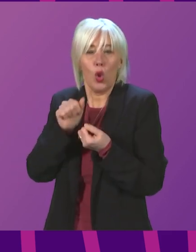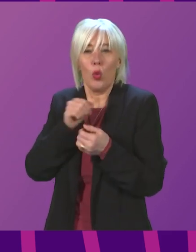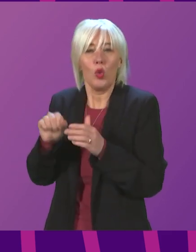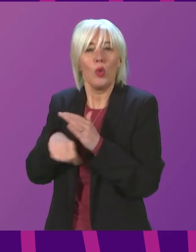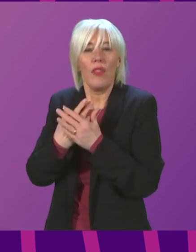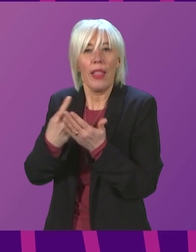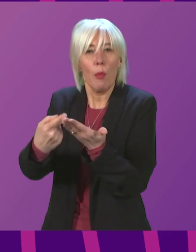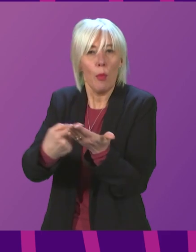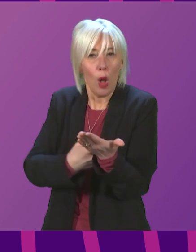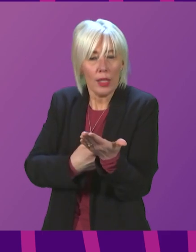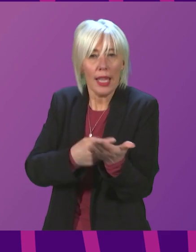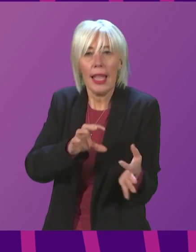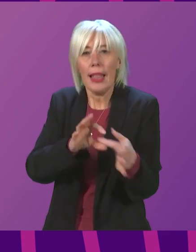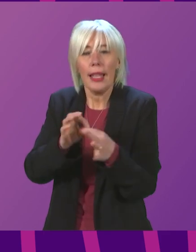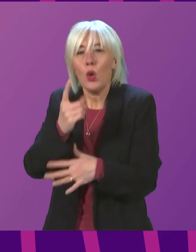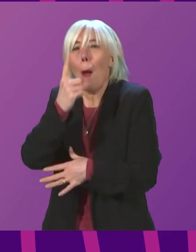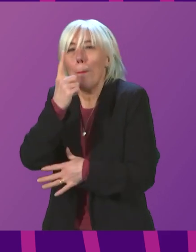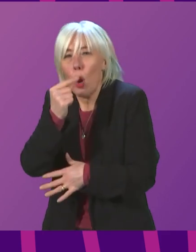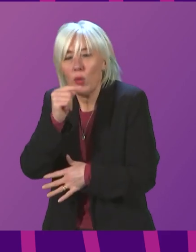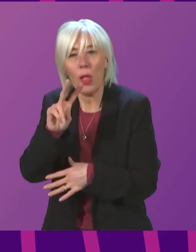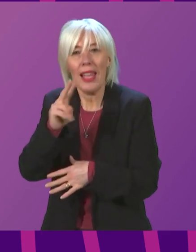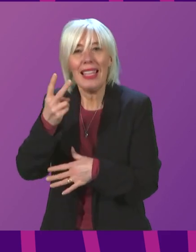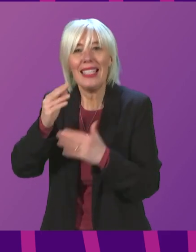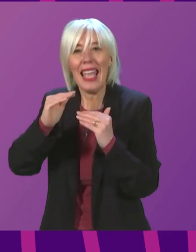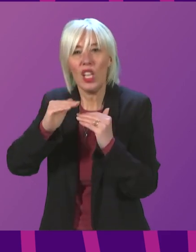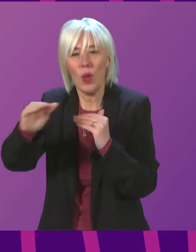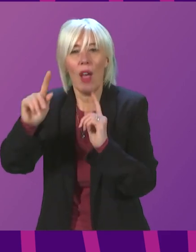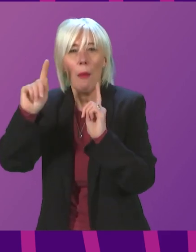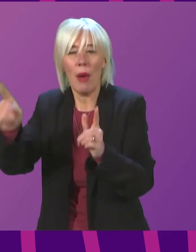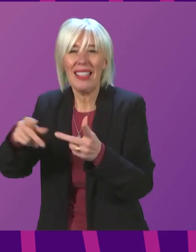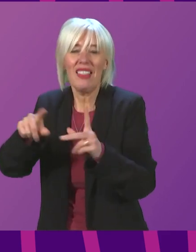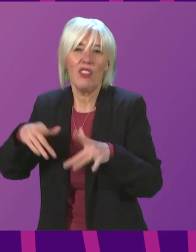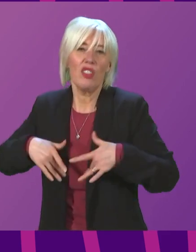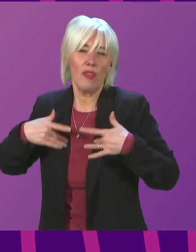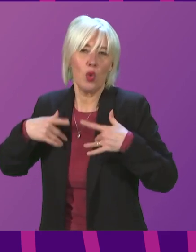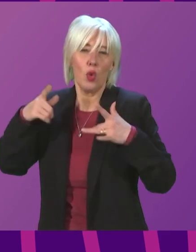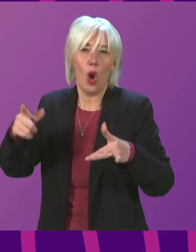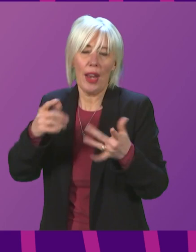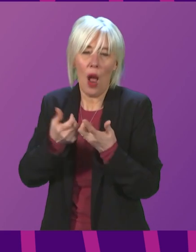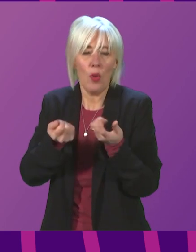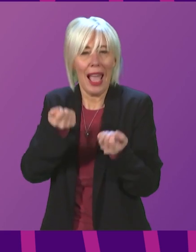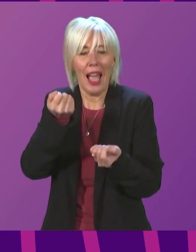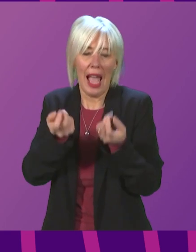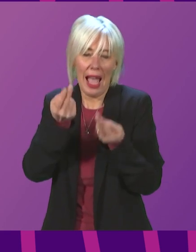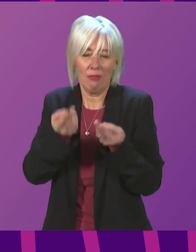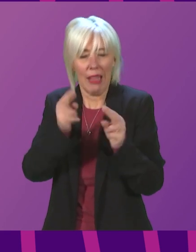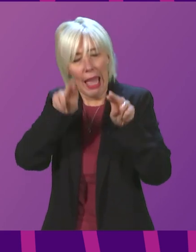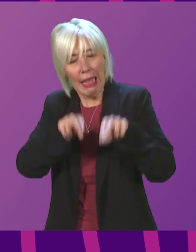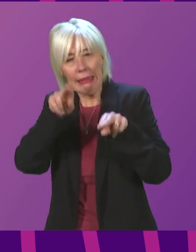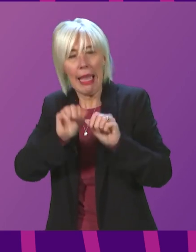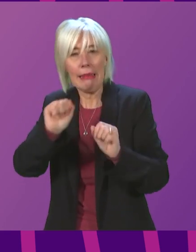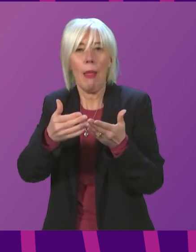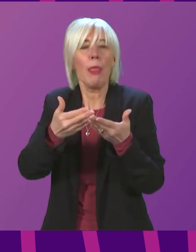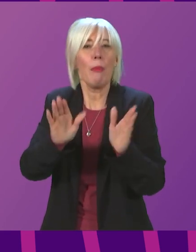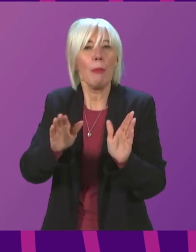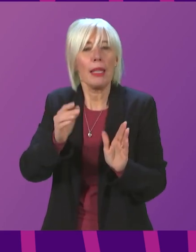in relation to a possible second wave, but took a different view in assessing the public interest issue. And we will